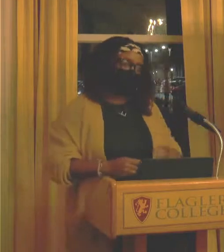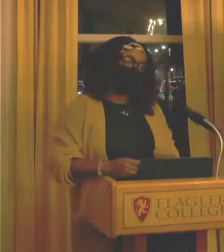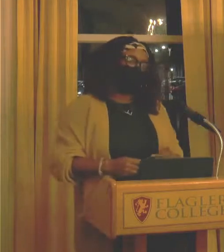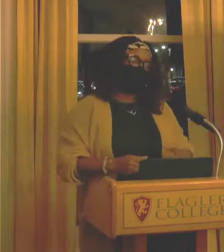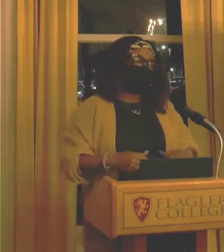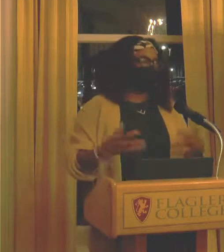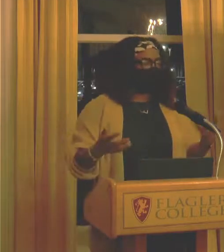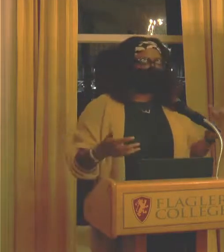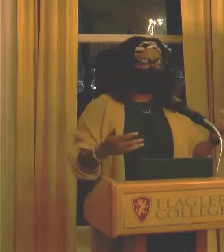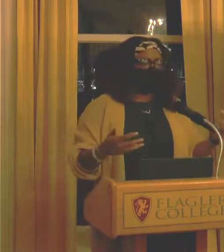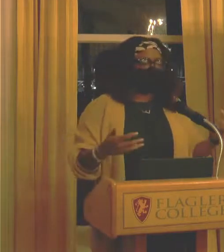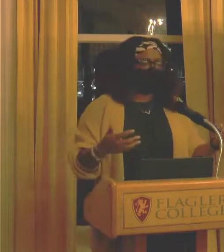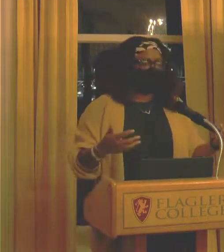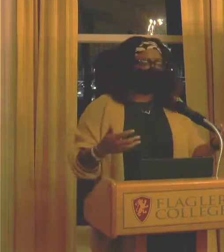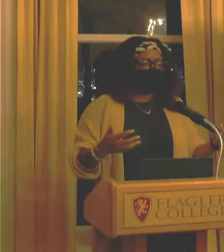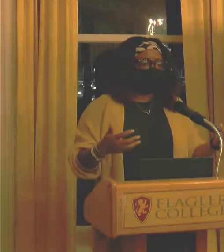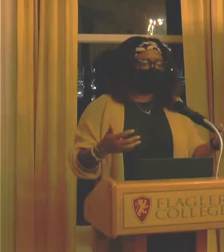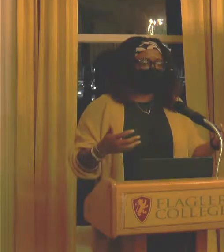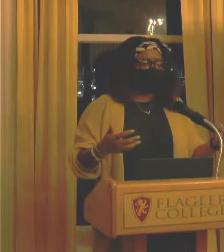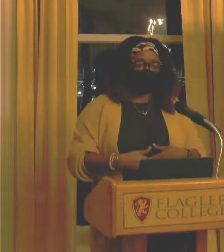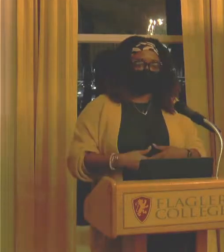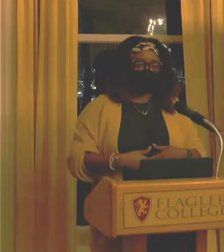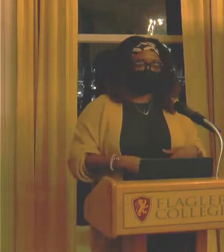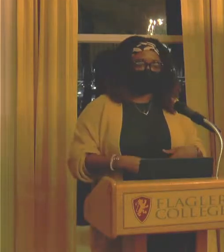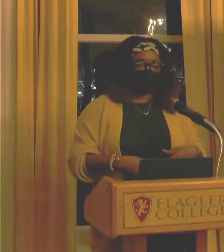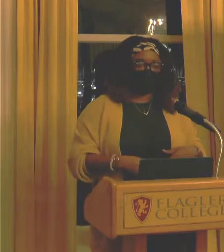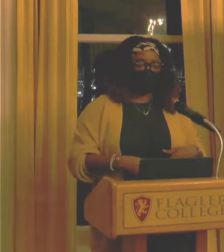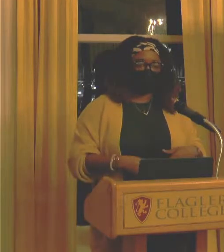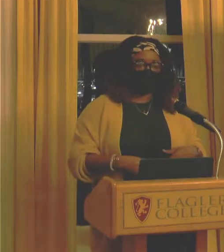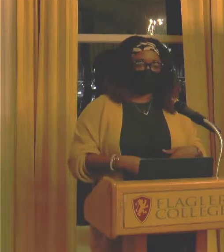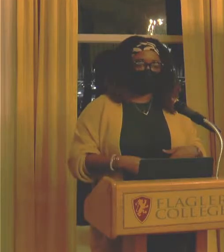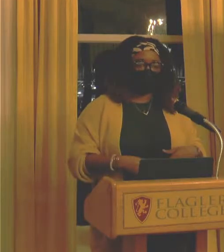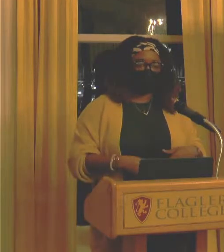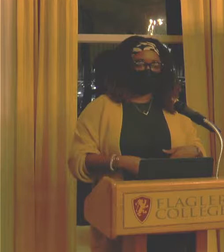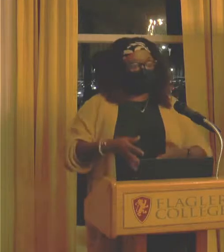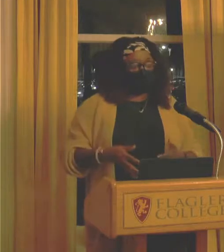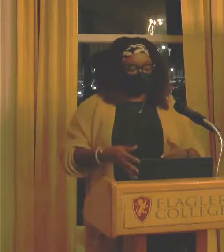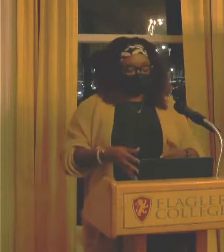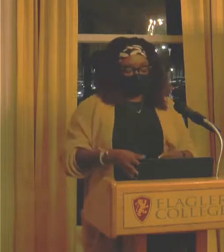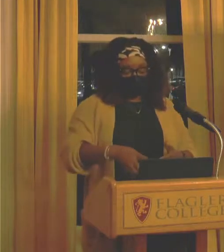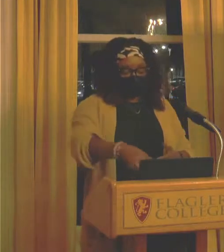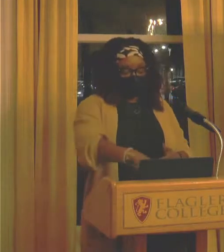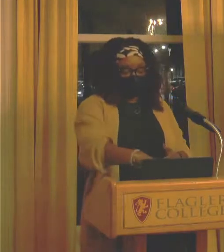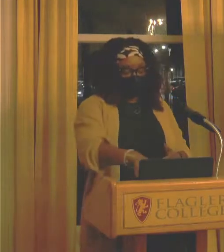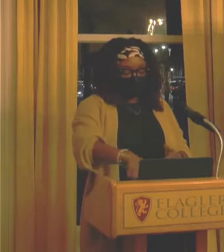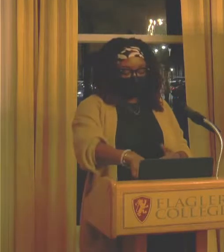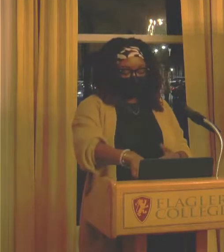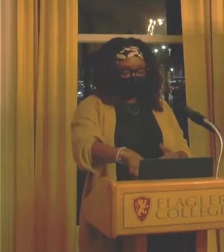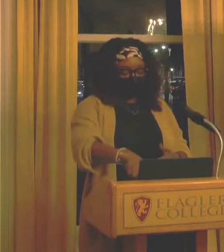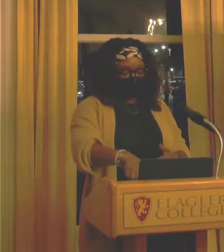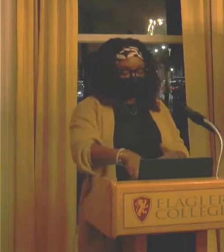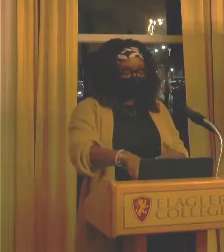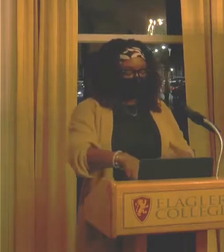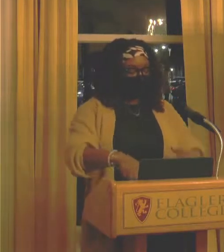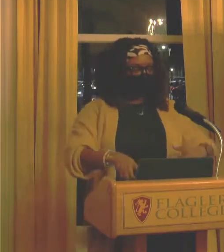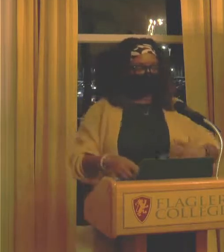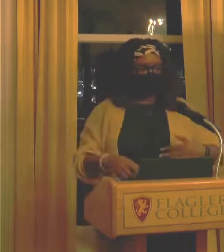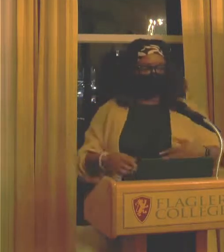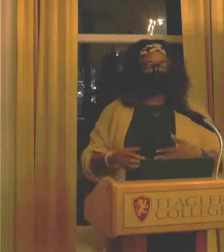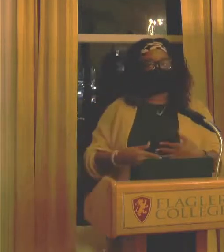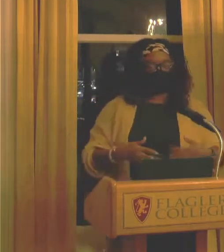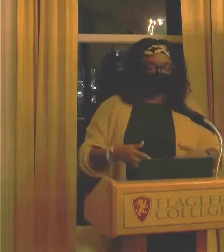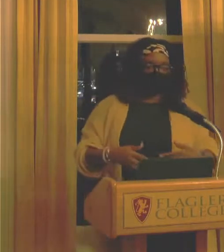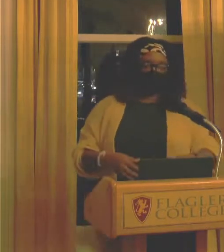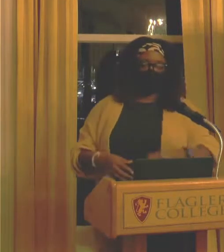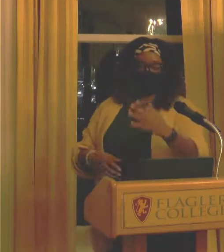in school, you know, just a regular day, I was going into class. I come into the building. You see that the gallery space is pretty